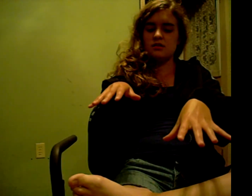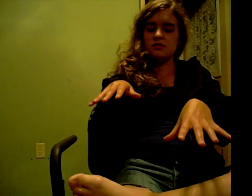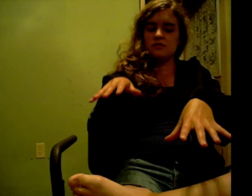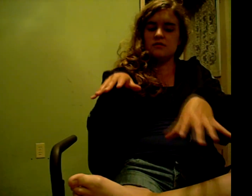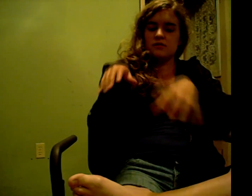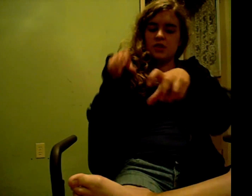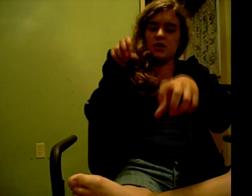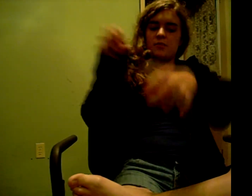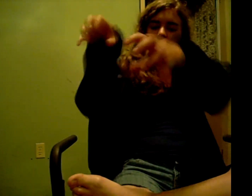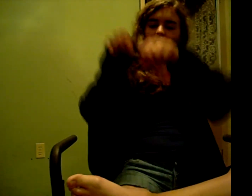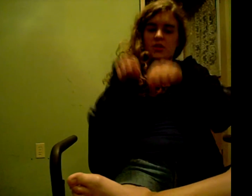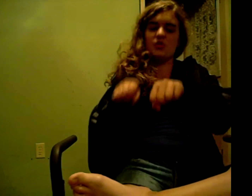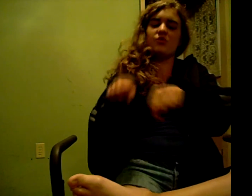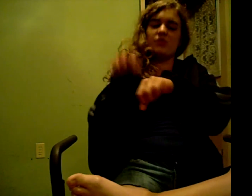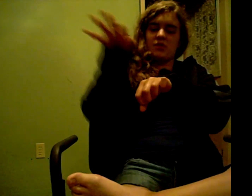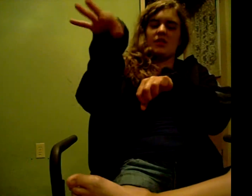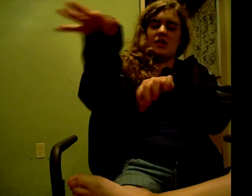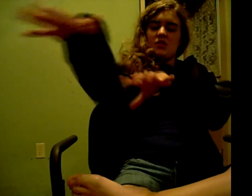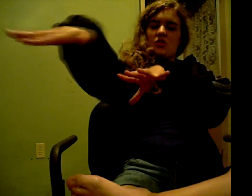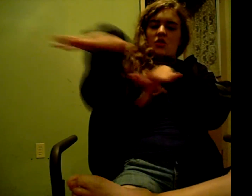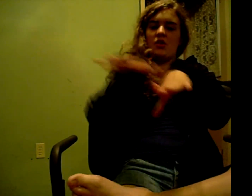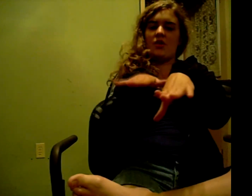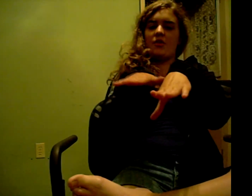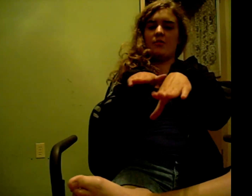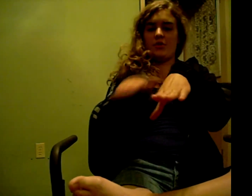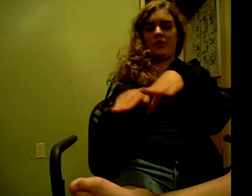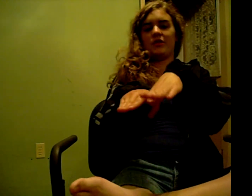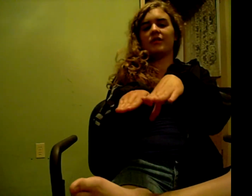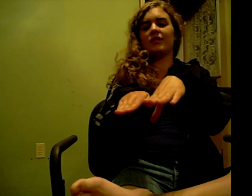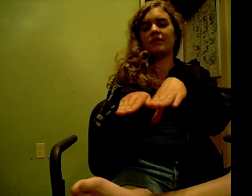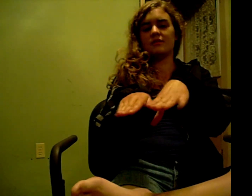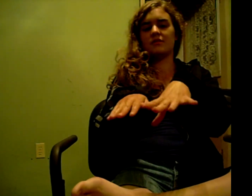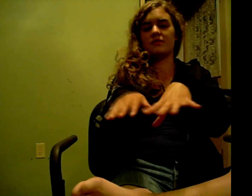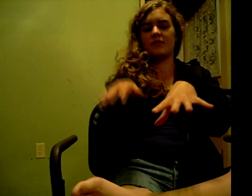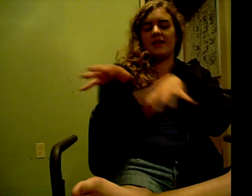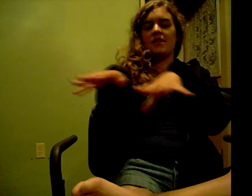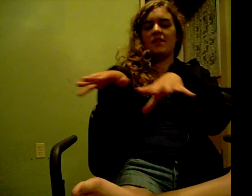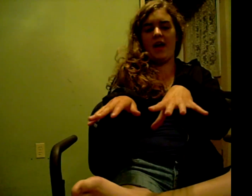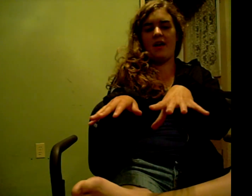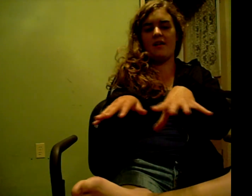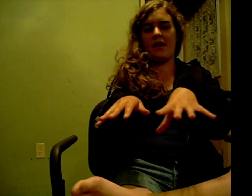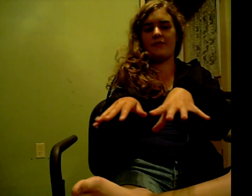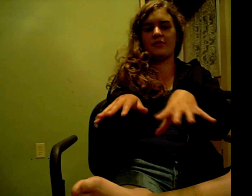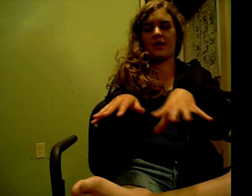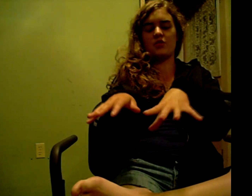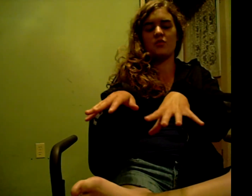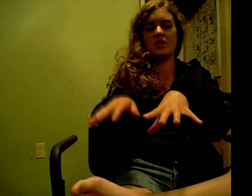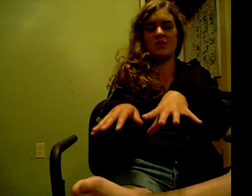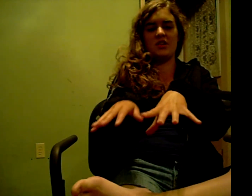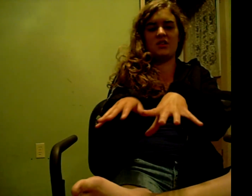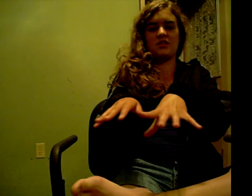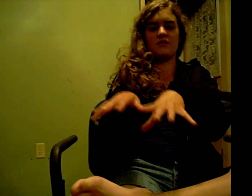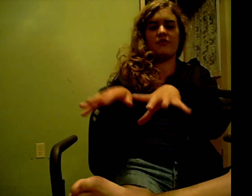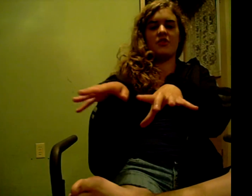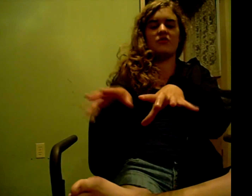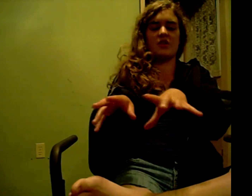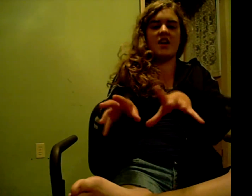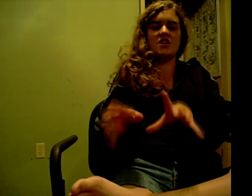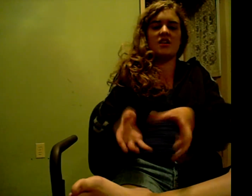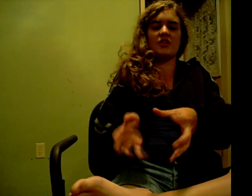we had to put, like, the grill slates on the burners. So, I did that. After, like, 20 minutes of figure trying to get it to